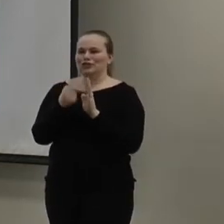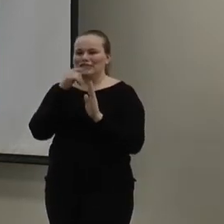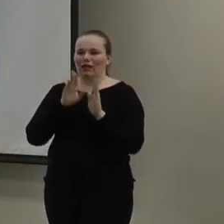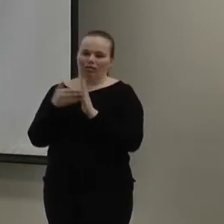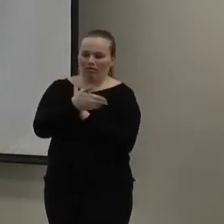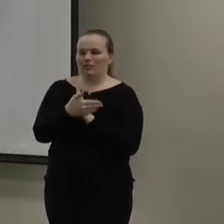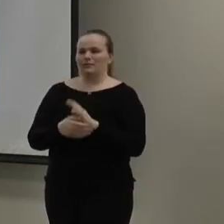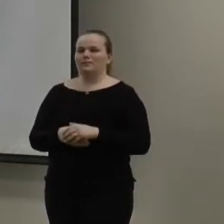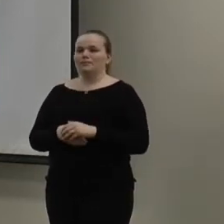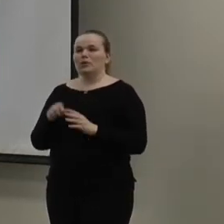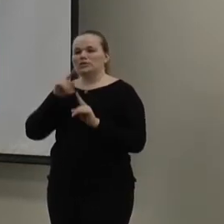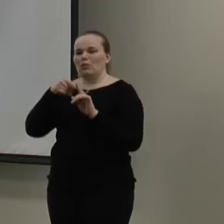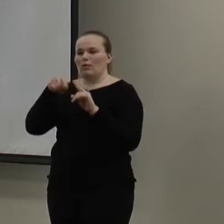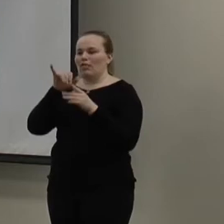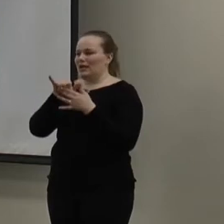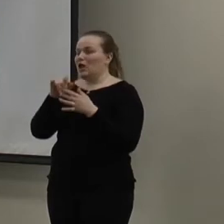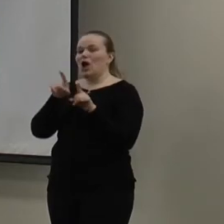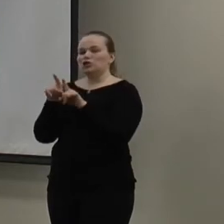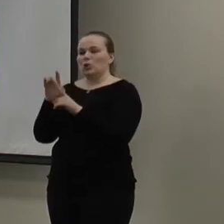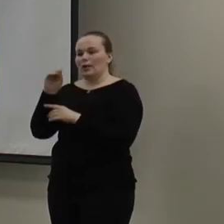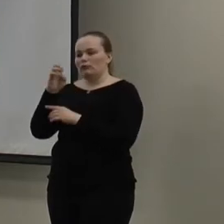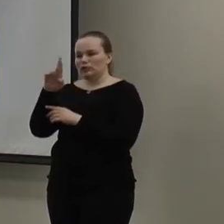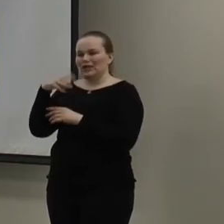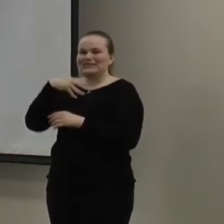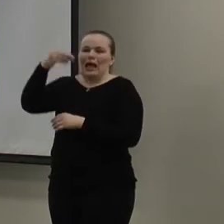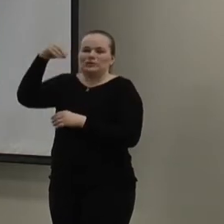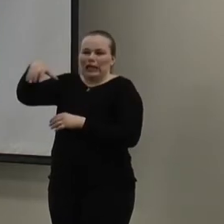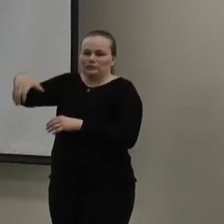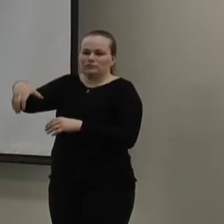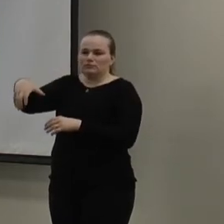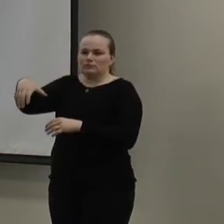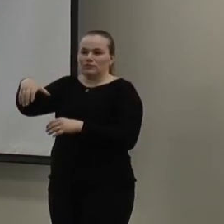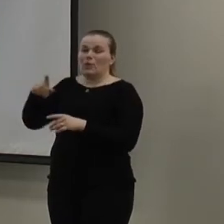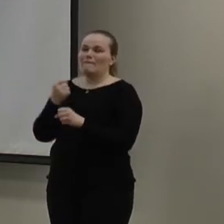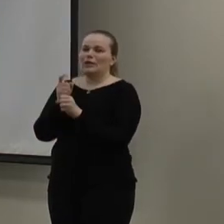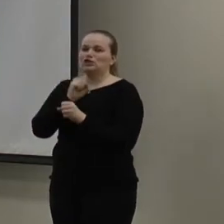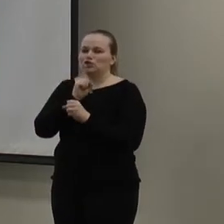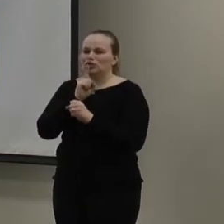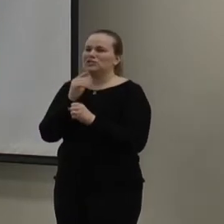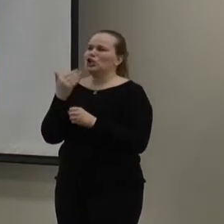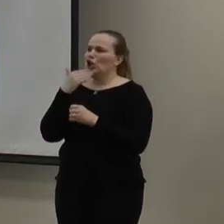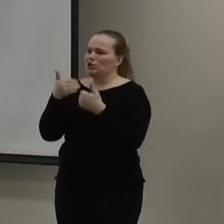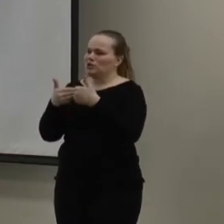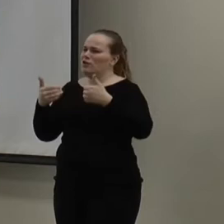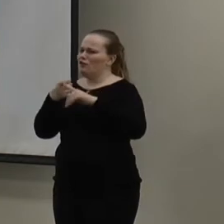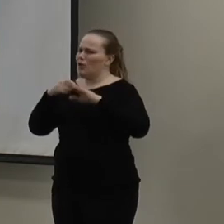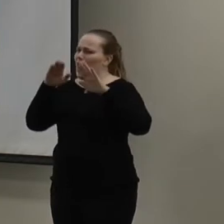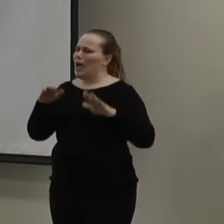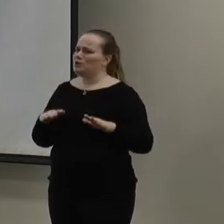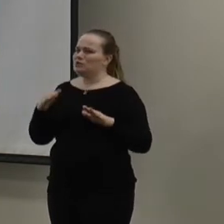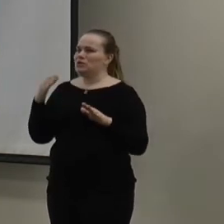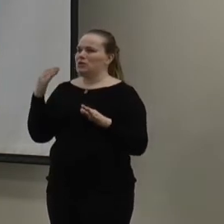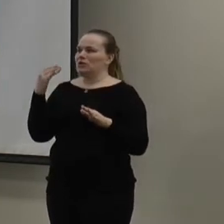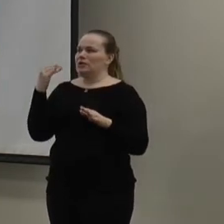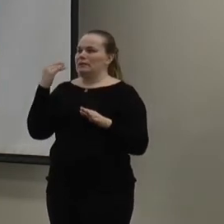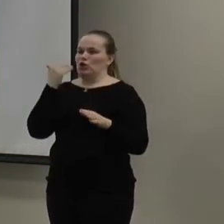that. And then, also, compressors like your outdoor system. You want to make sure that it's a pretty good distance away from the home so that there